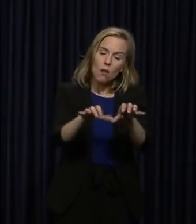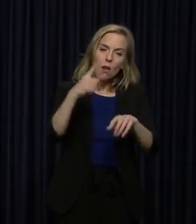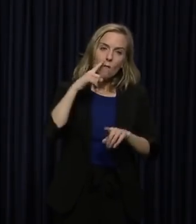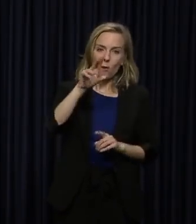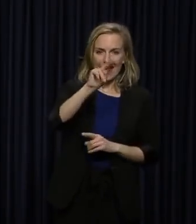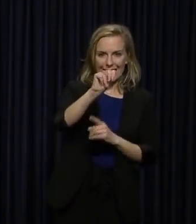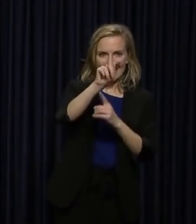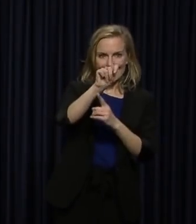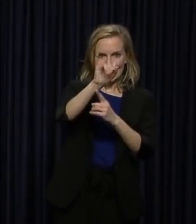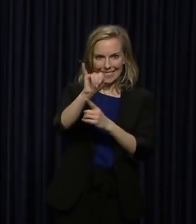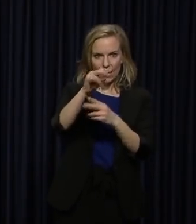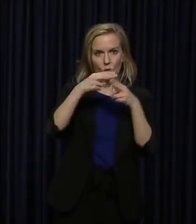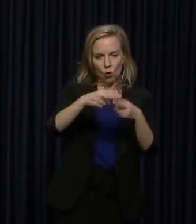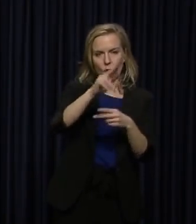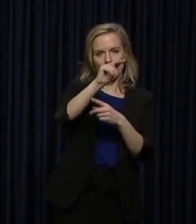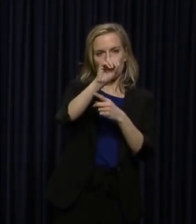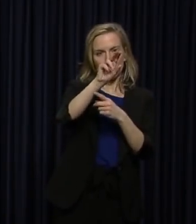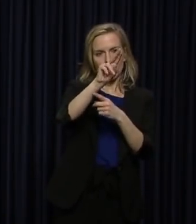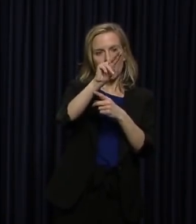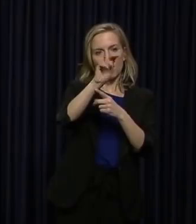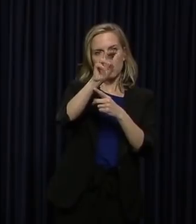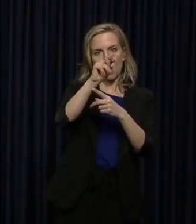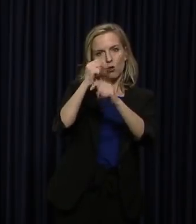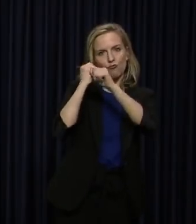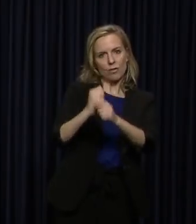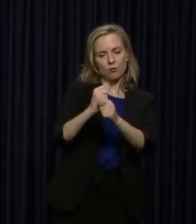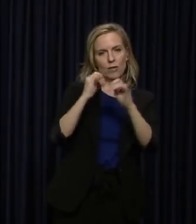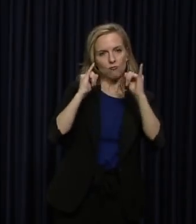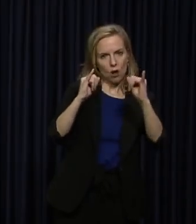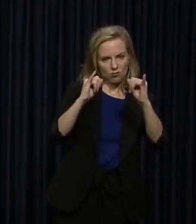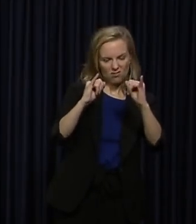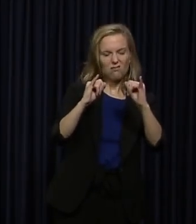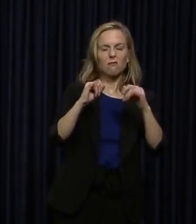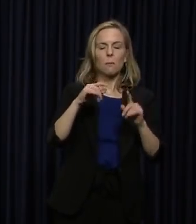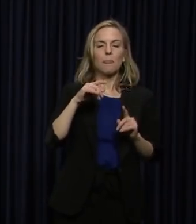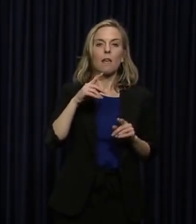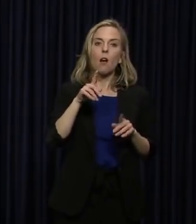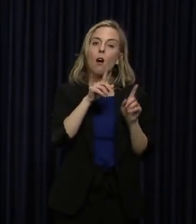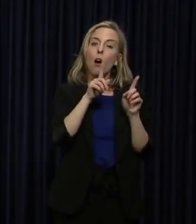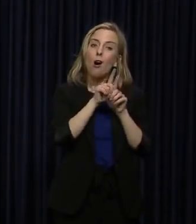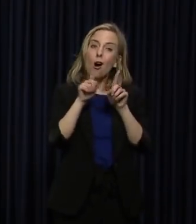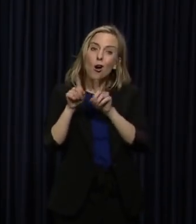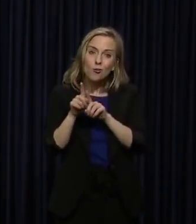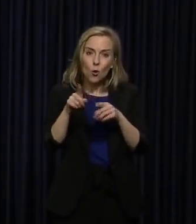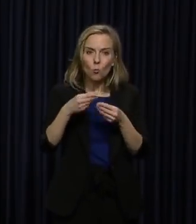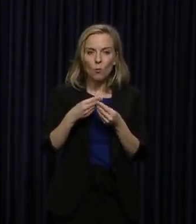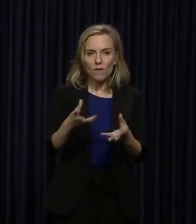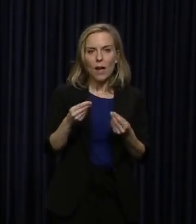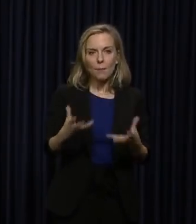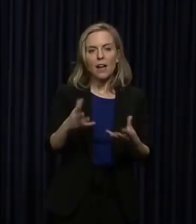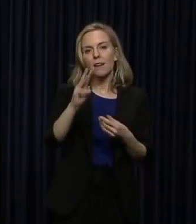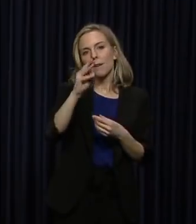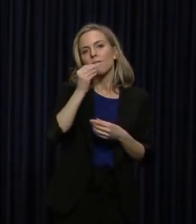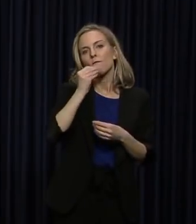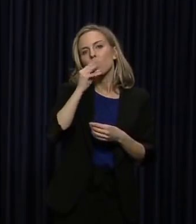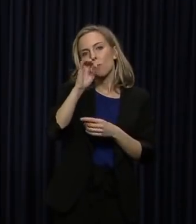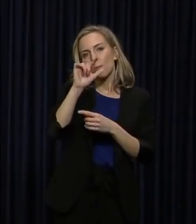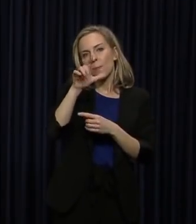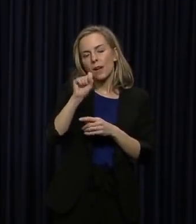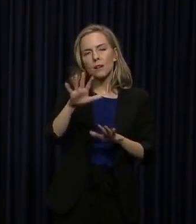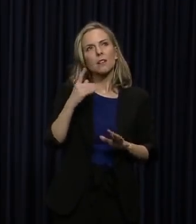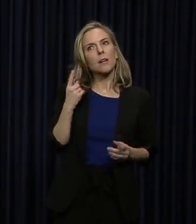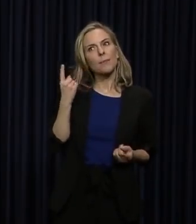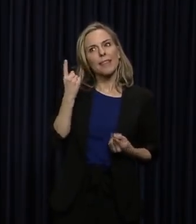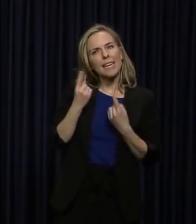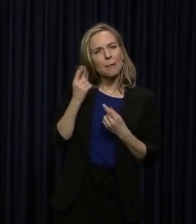NTI, which is non-traditional instruction, to the meals that you are continuing to provide, keep thinking